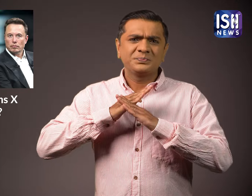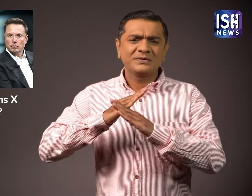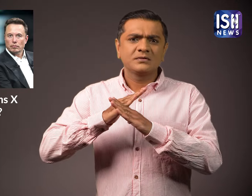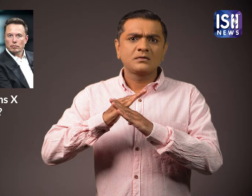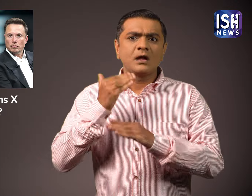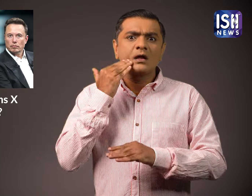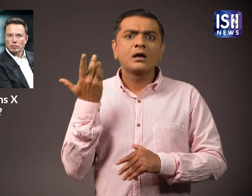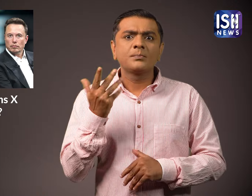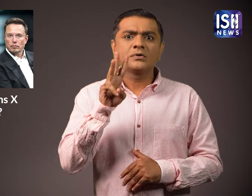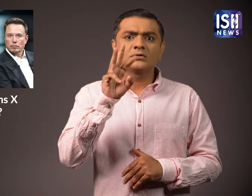the country.